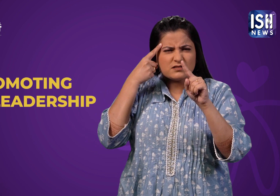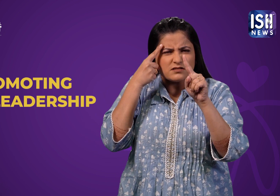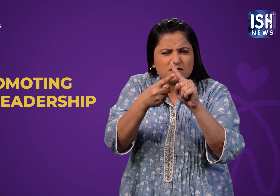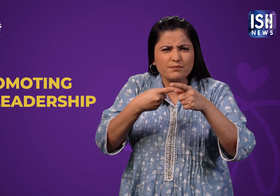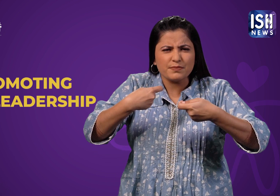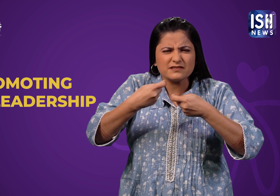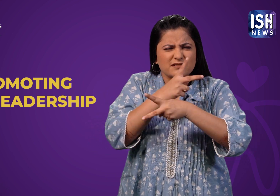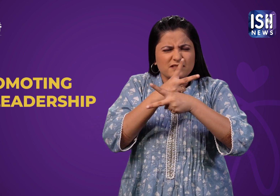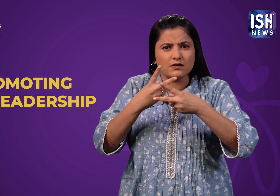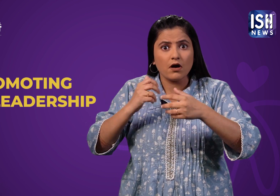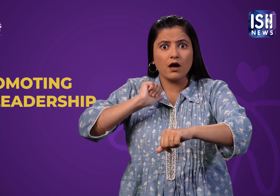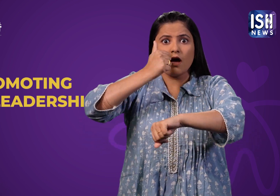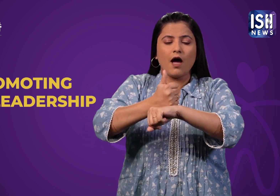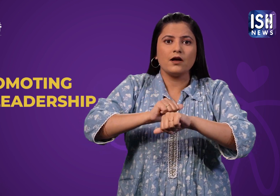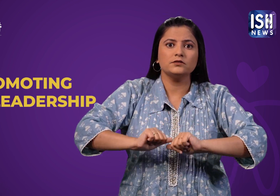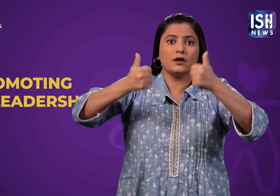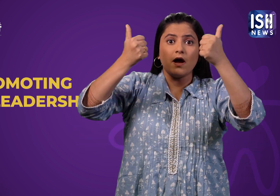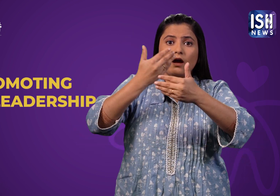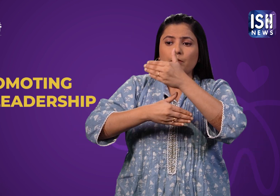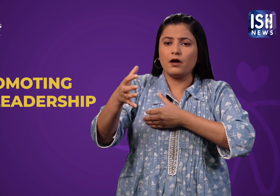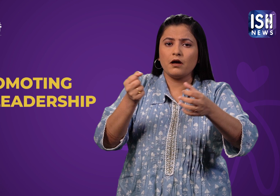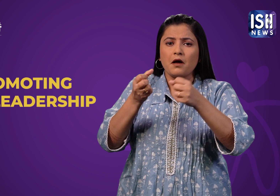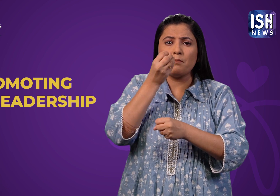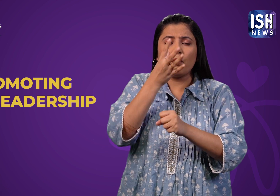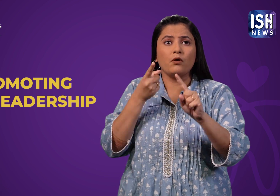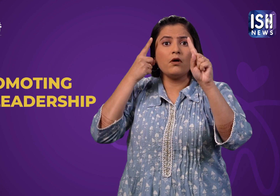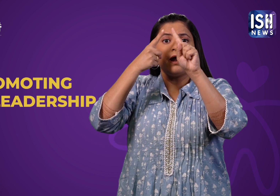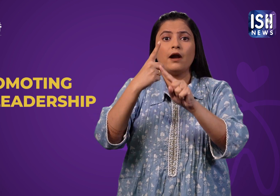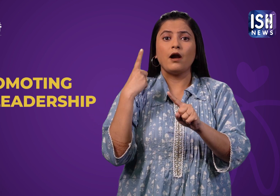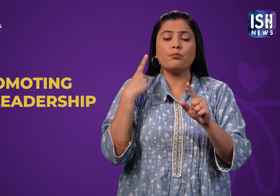creation of innovative leadership for PWDs.